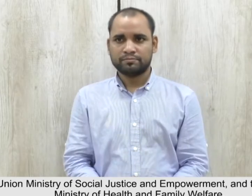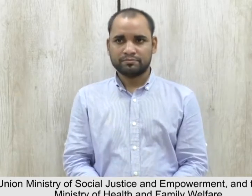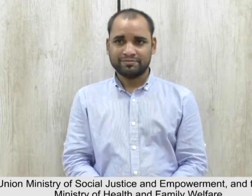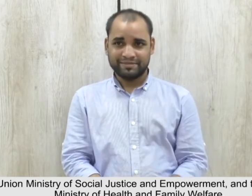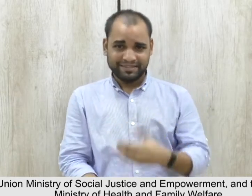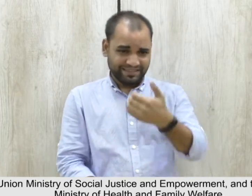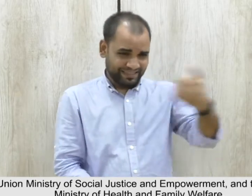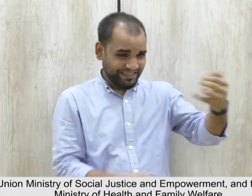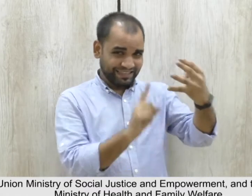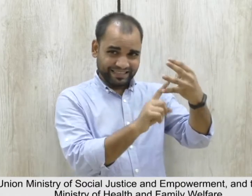Family Welfare